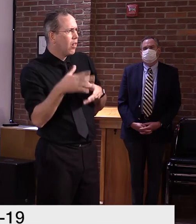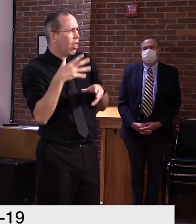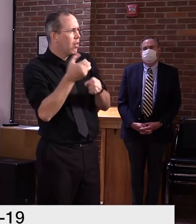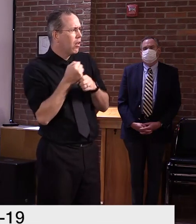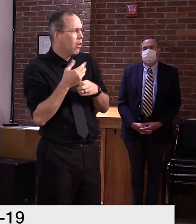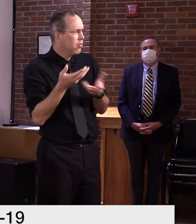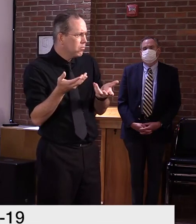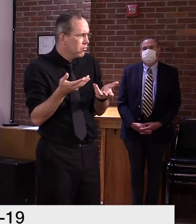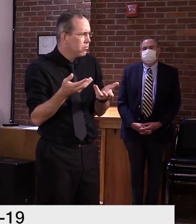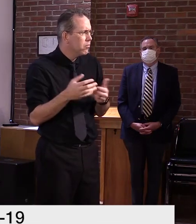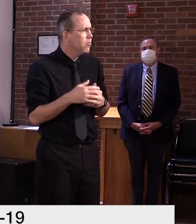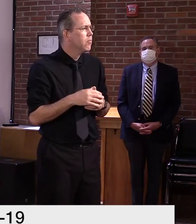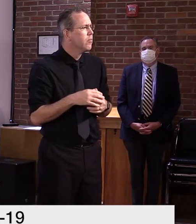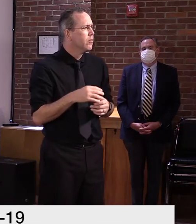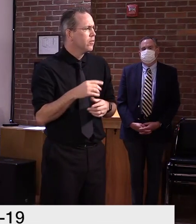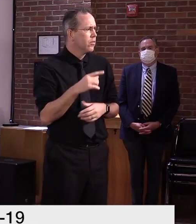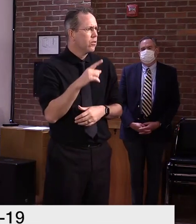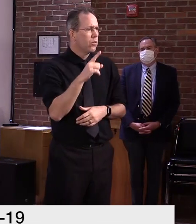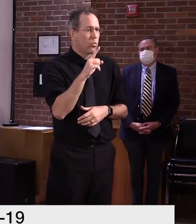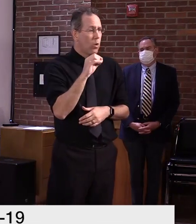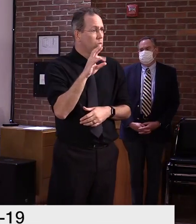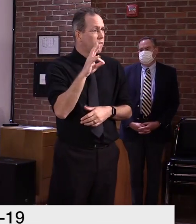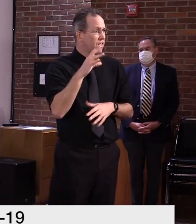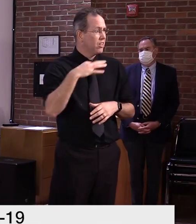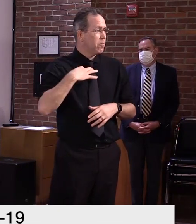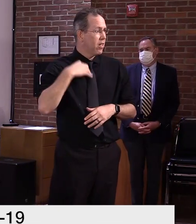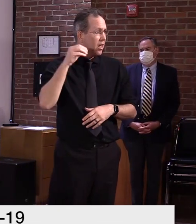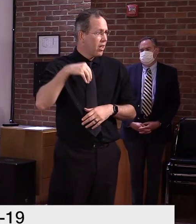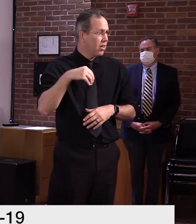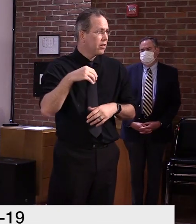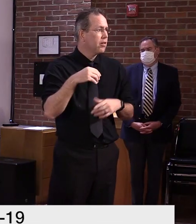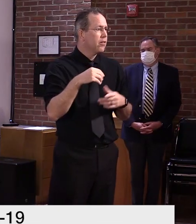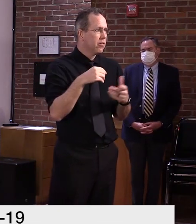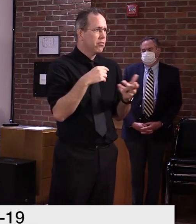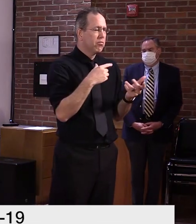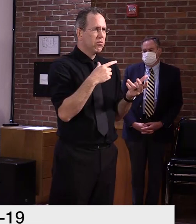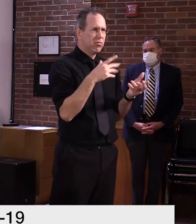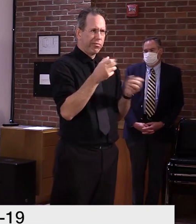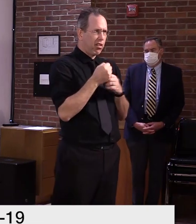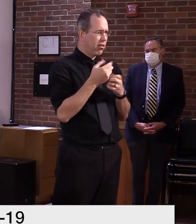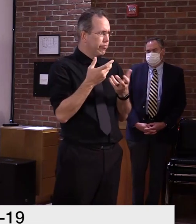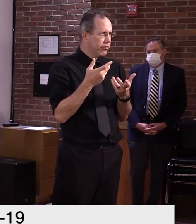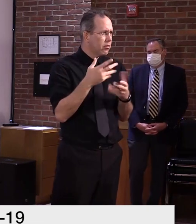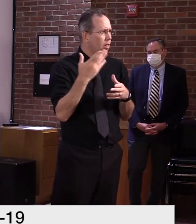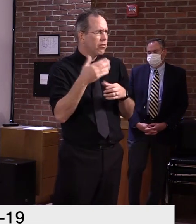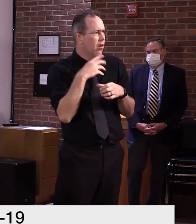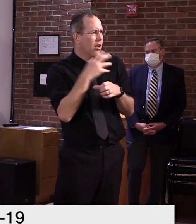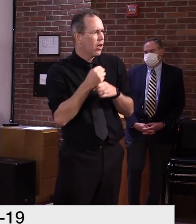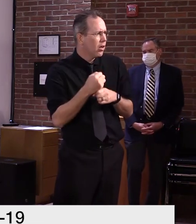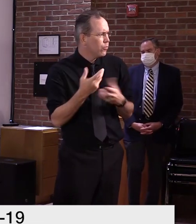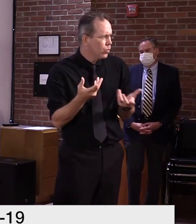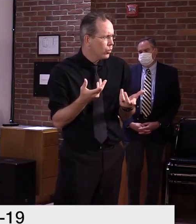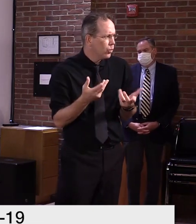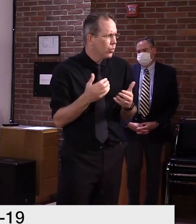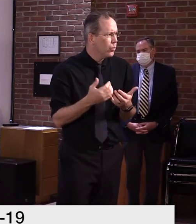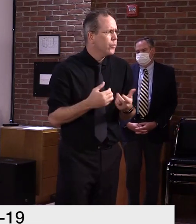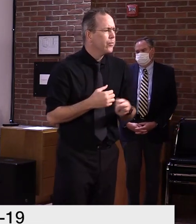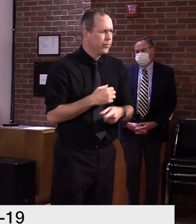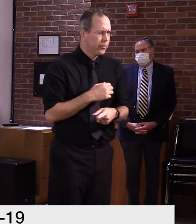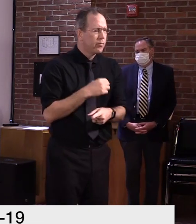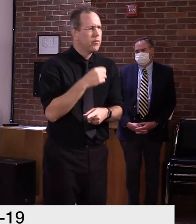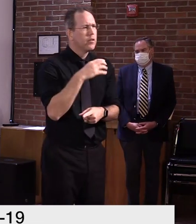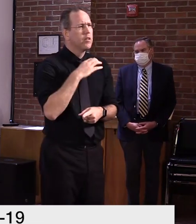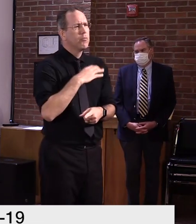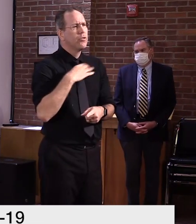Sure. A couple of different pieces. Uh, let me take the first one. Um, there is no significant backlog,